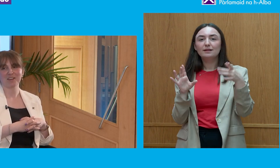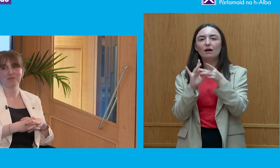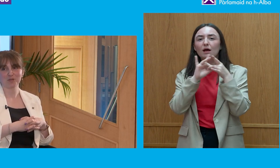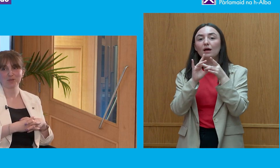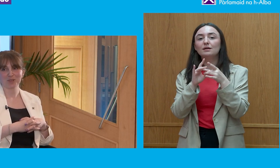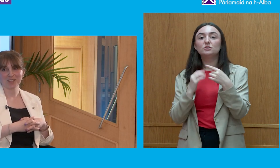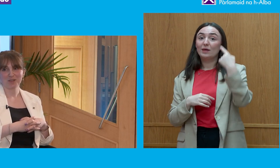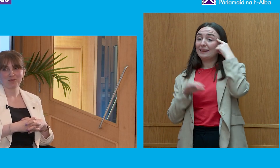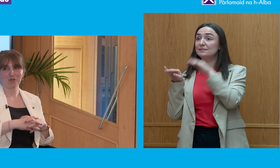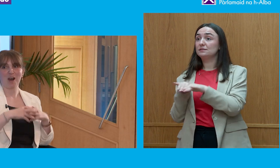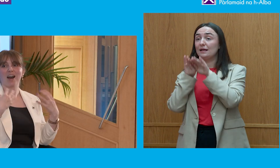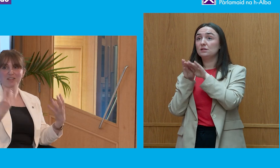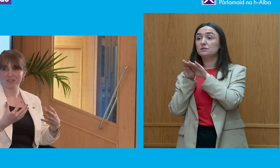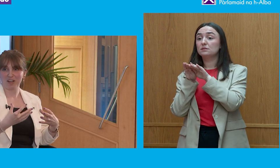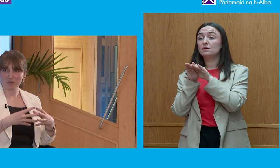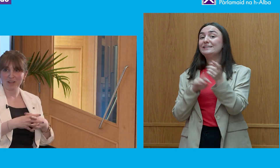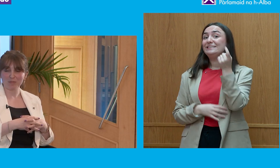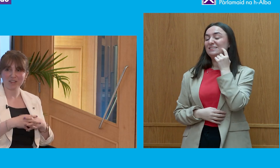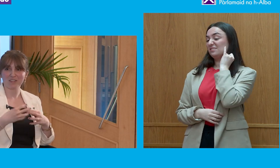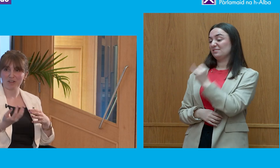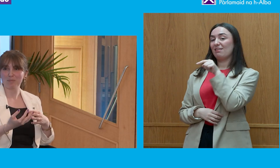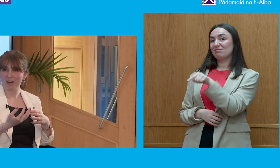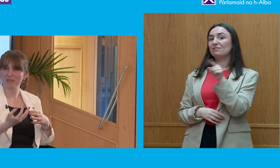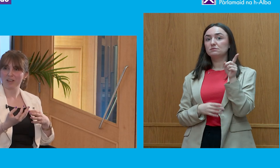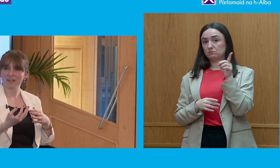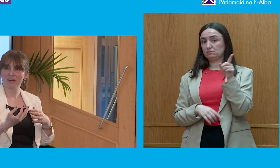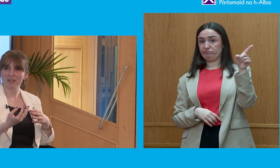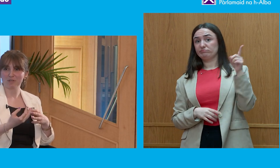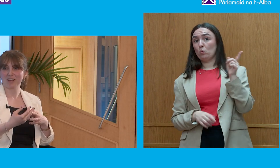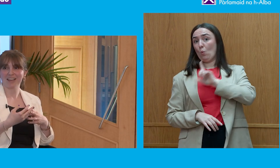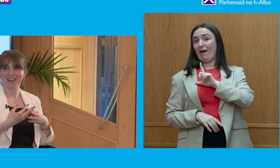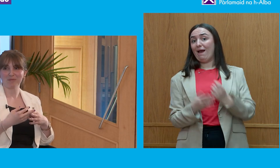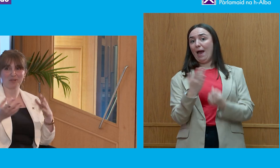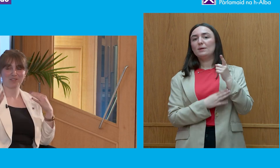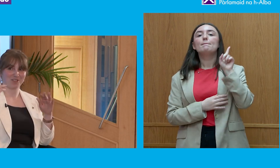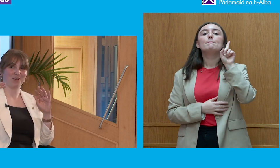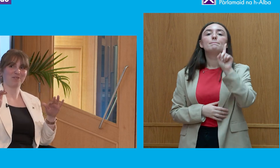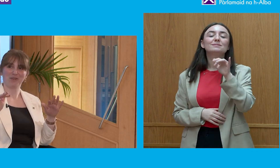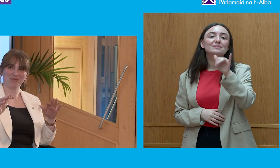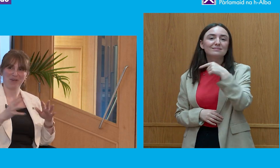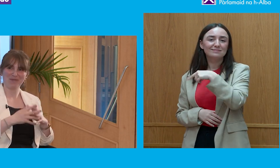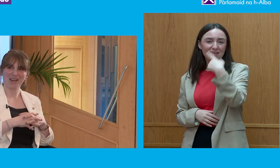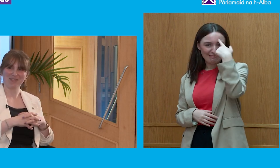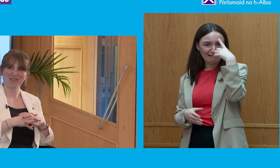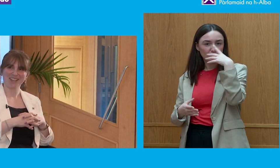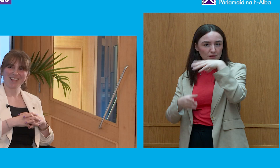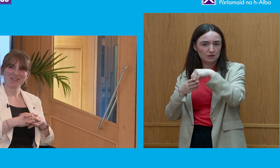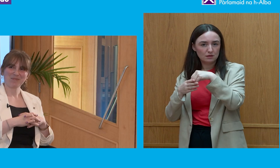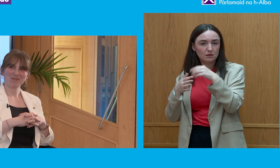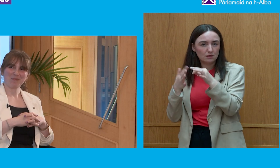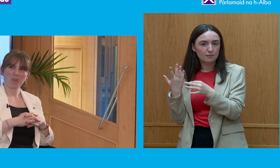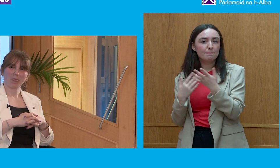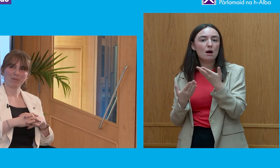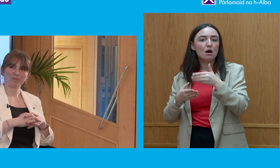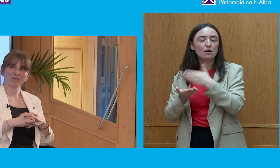life are taking the fall for other developments, but they're certainly part of it, I would think. Sorry, that's just off the top of my head. So is it